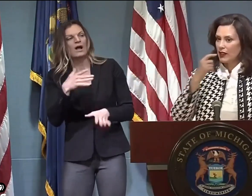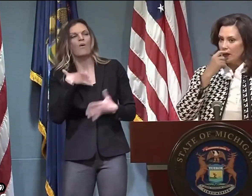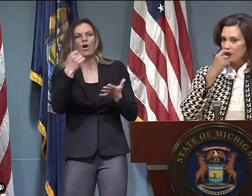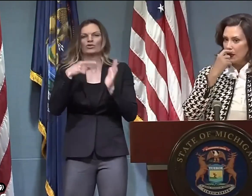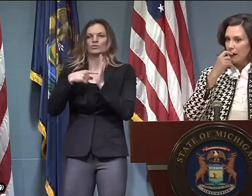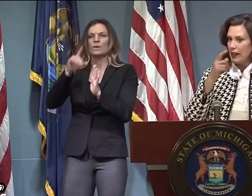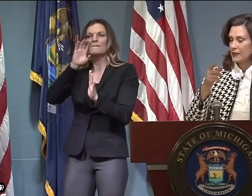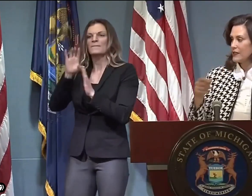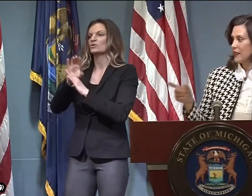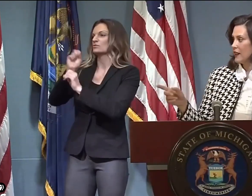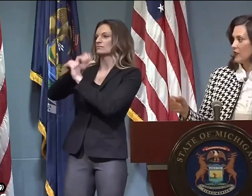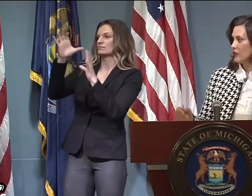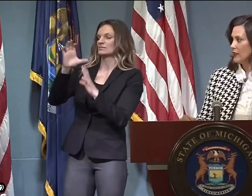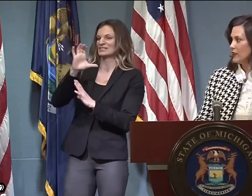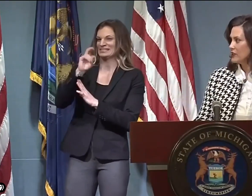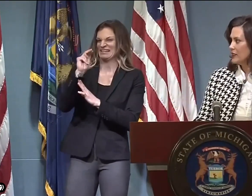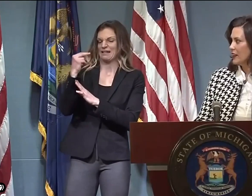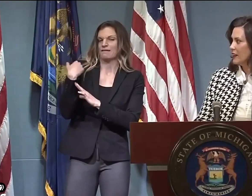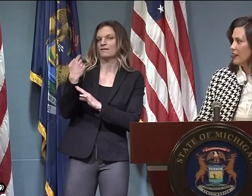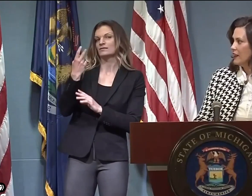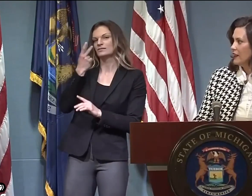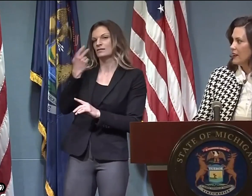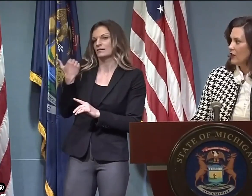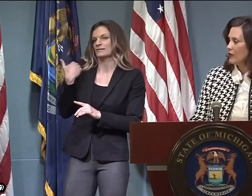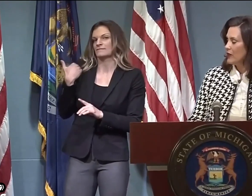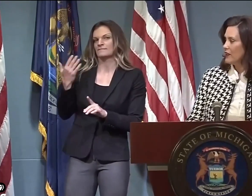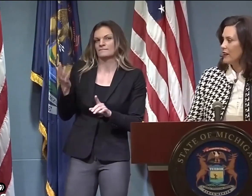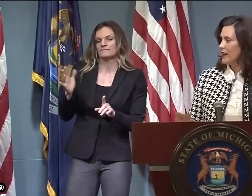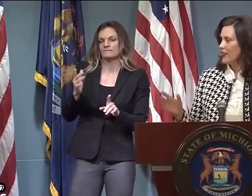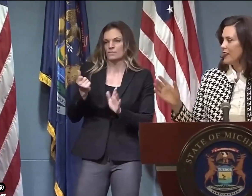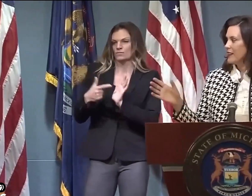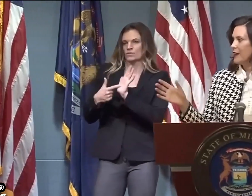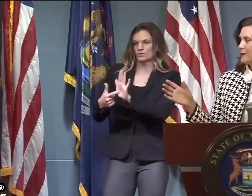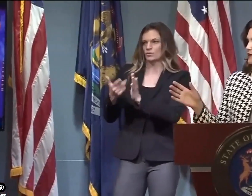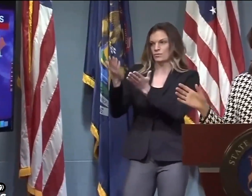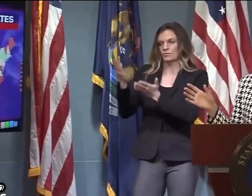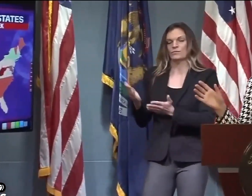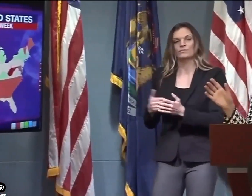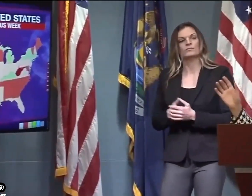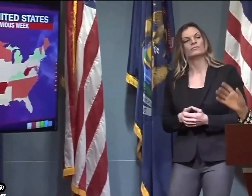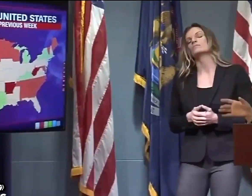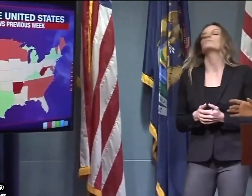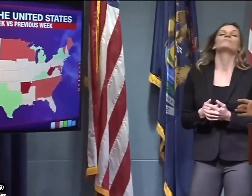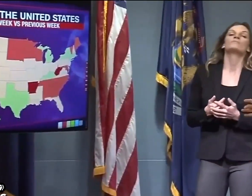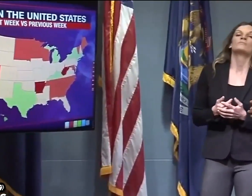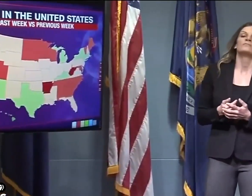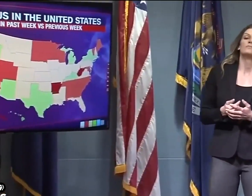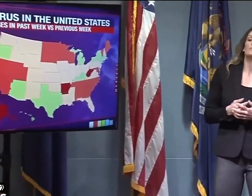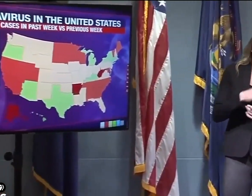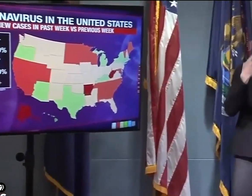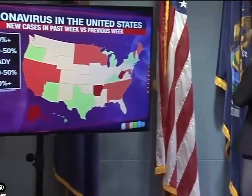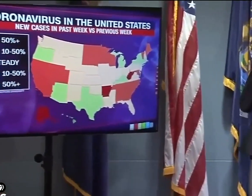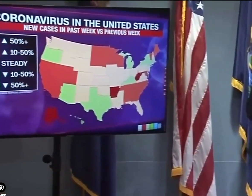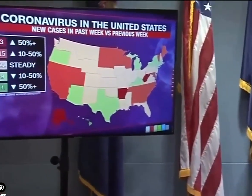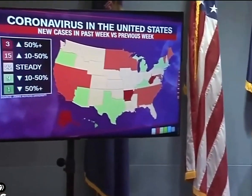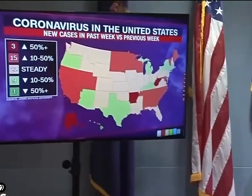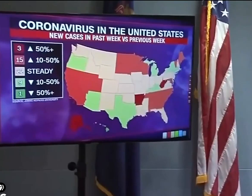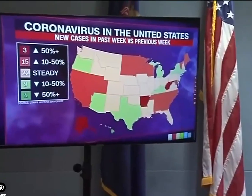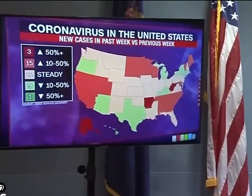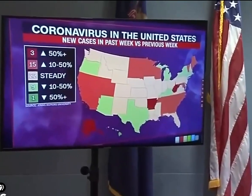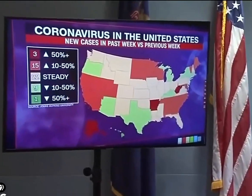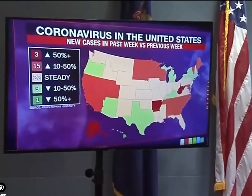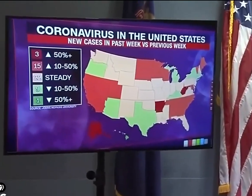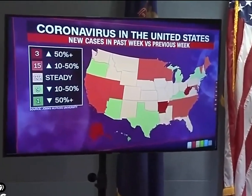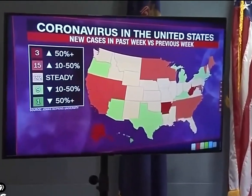re-engagement right. I want to show you a picture that I saw on CNN earlier today. You know, I think that as we are